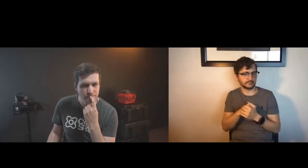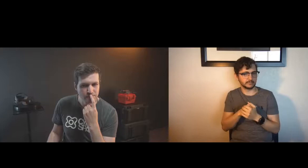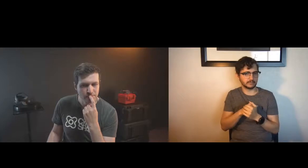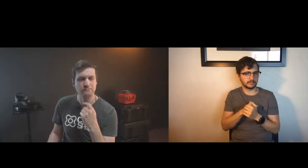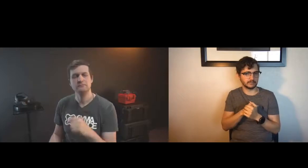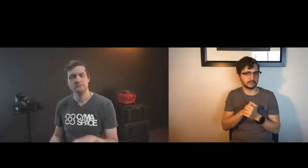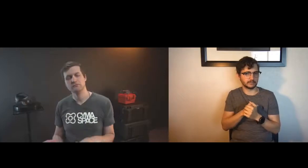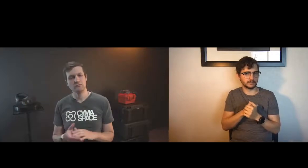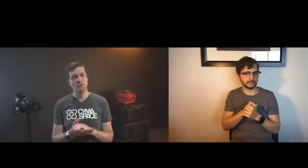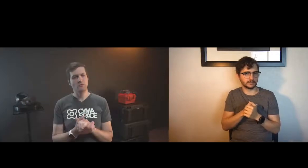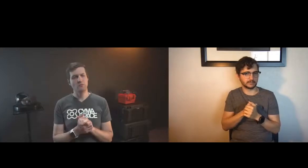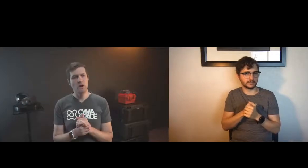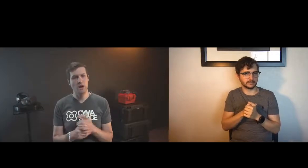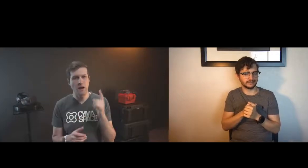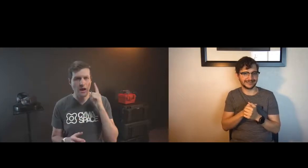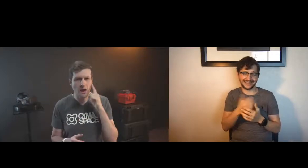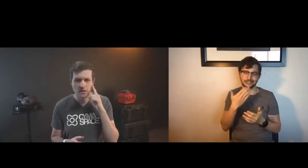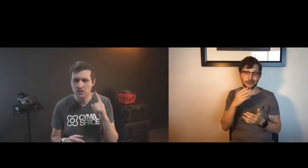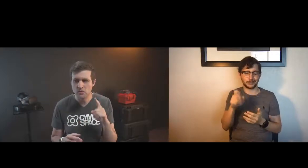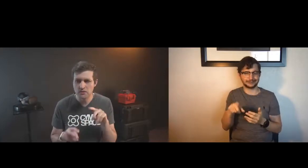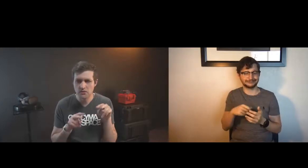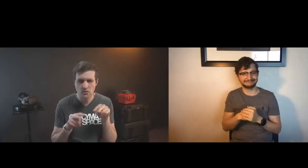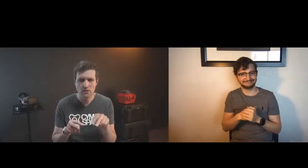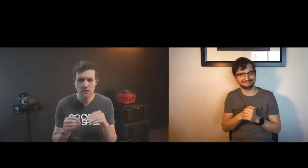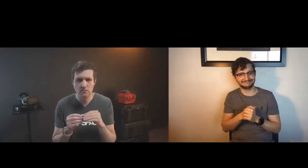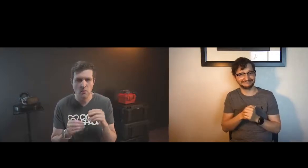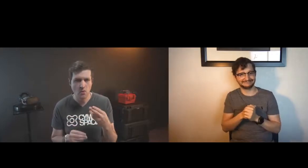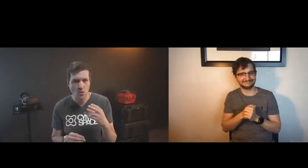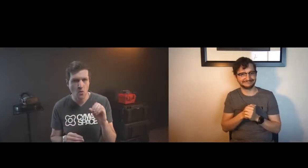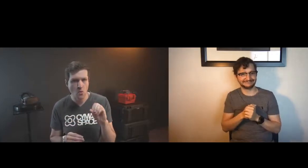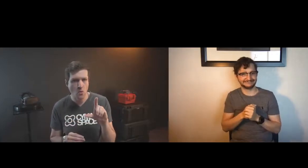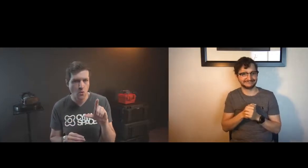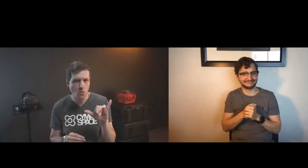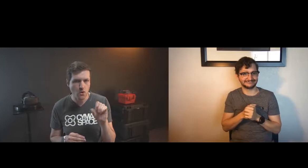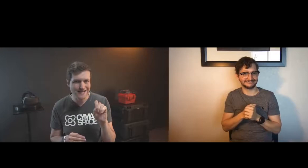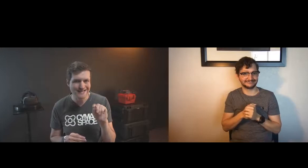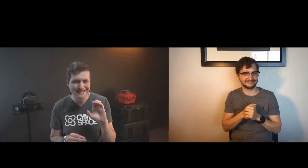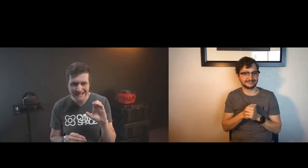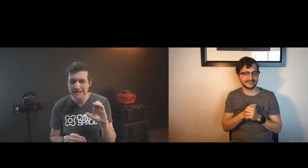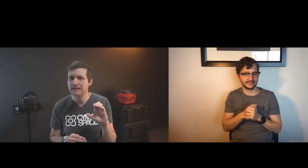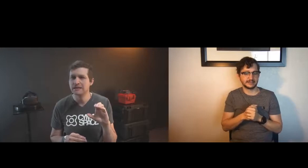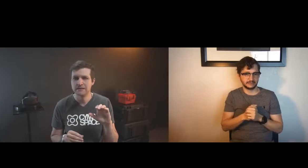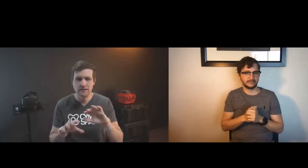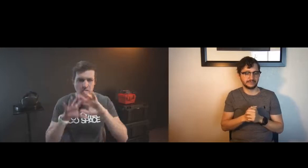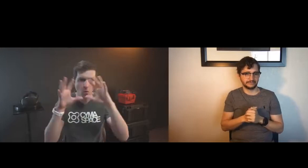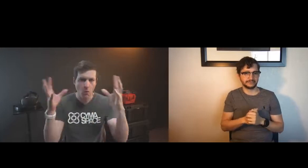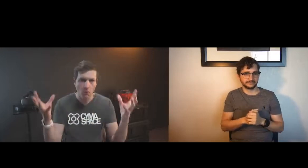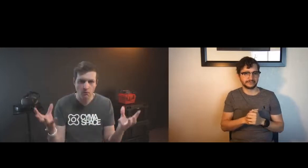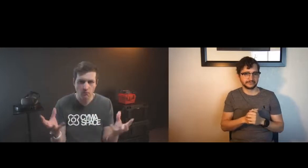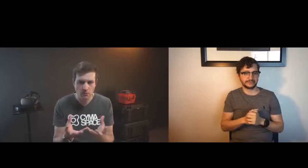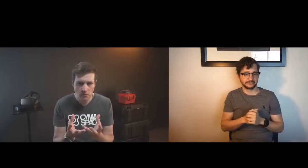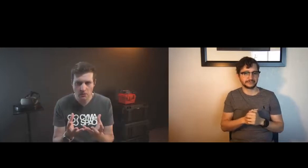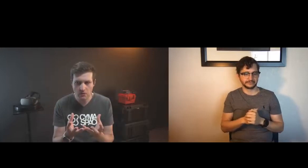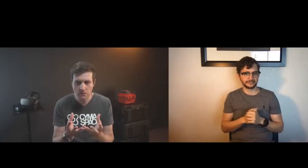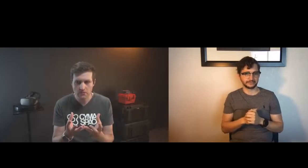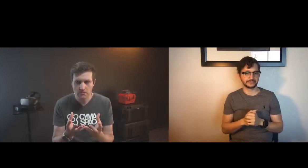better quality socialization in virtual reality i think it's a good question well i think we need to look at this more